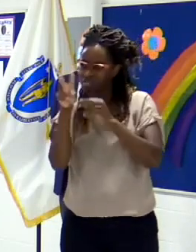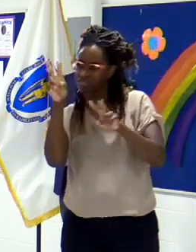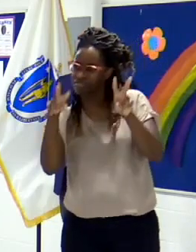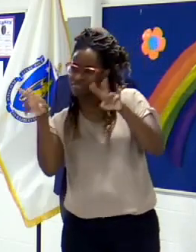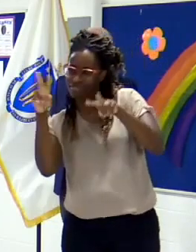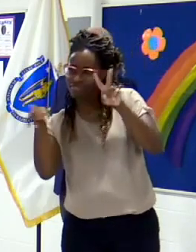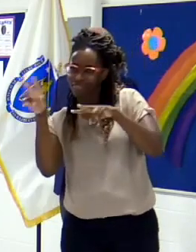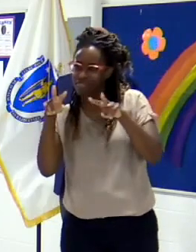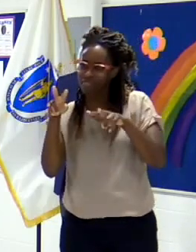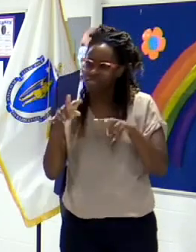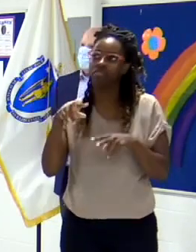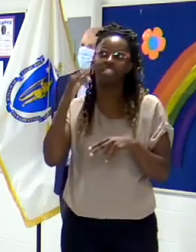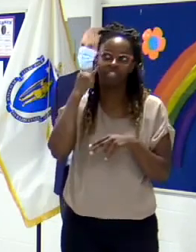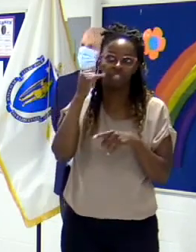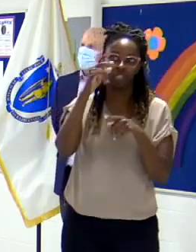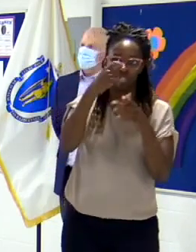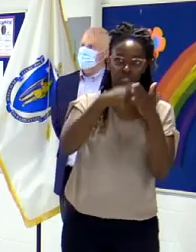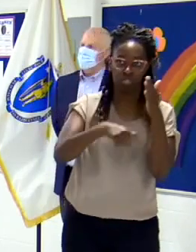and price between buying,